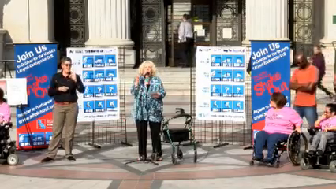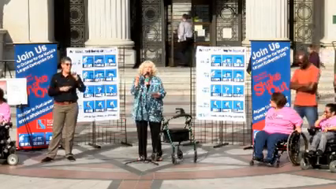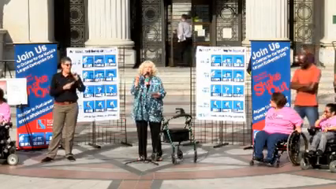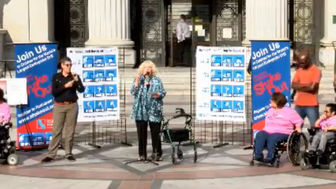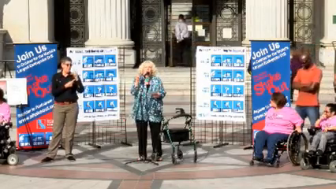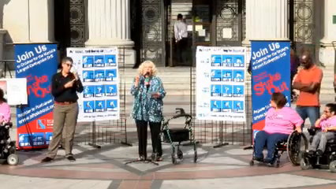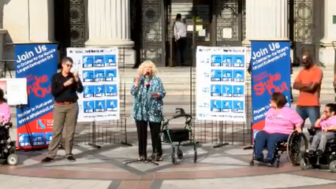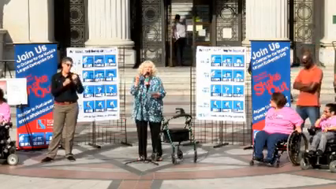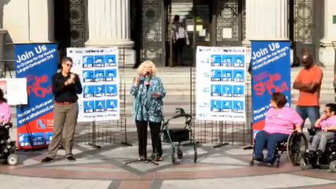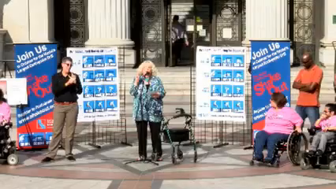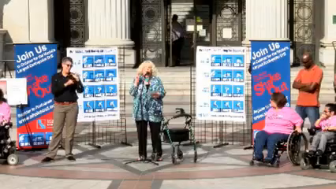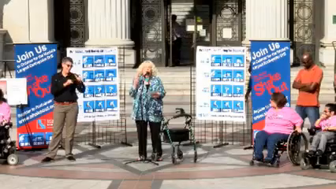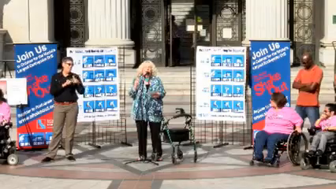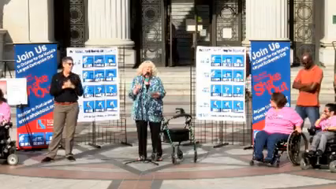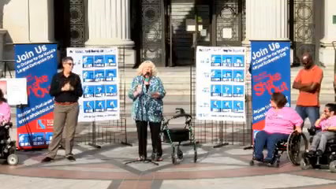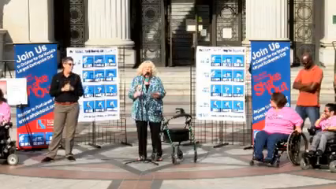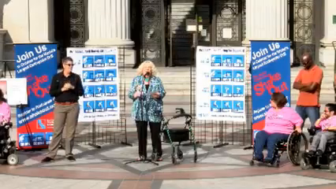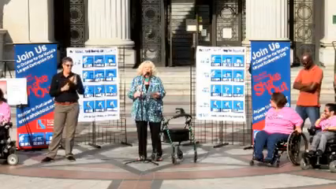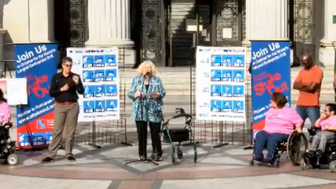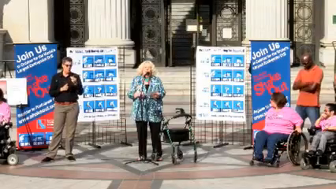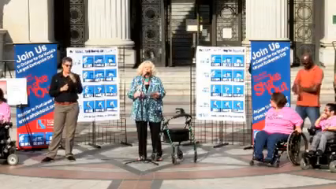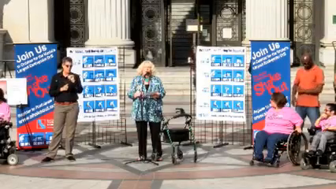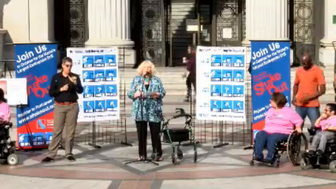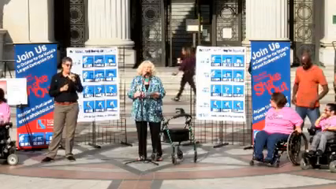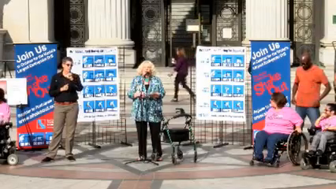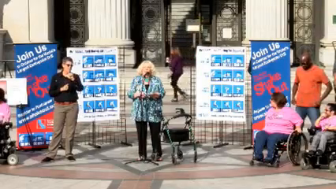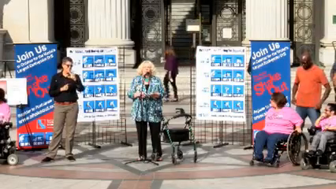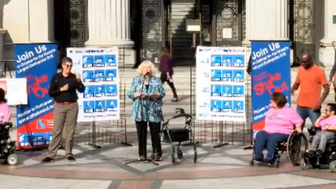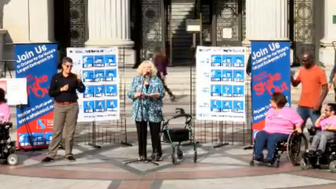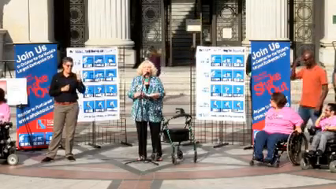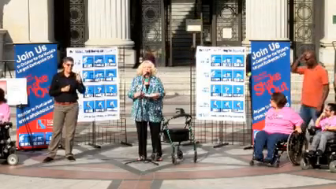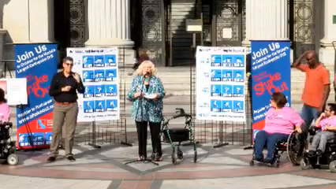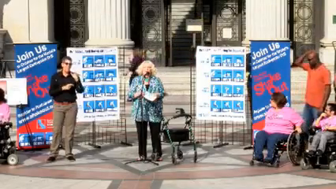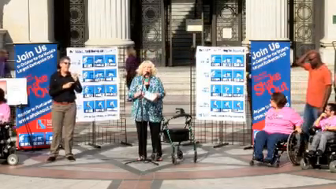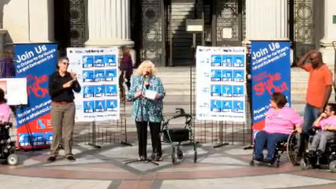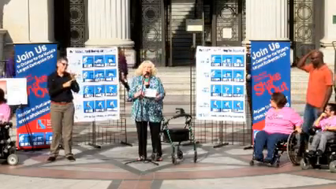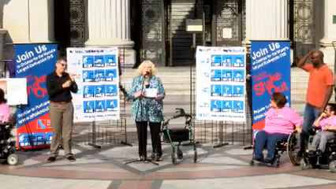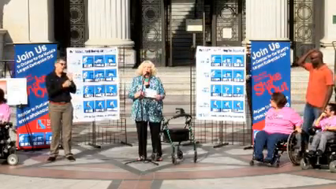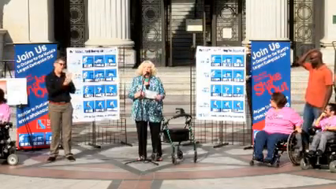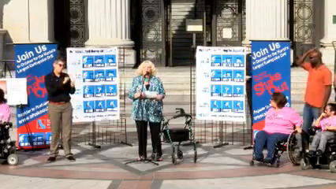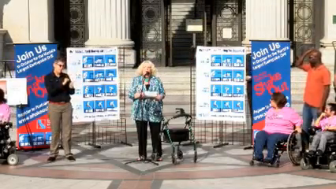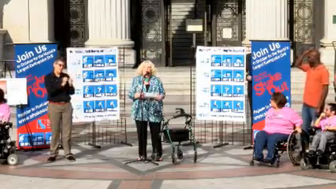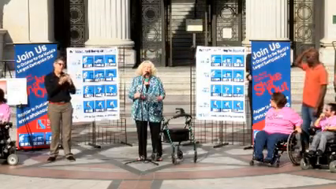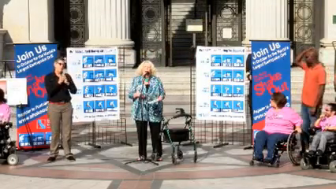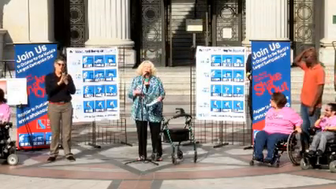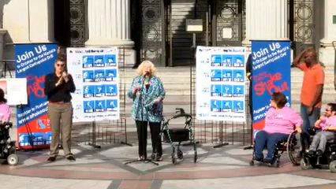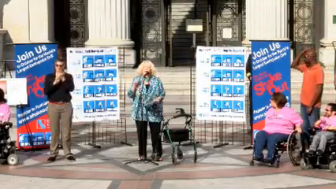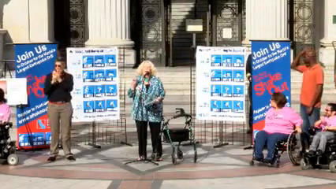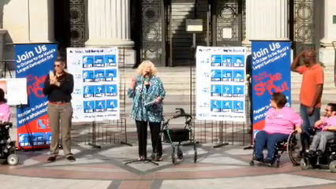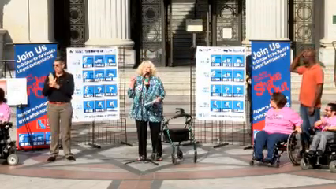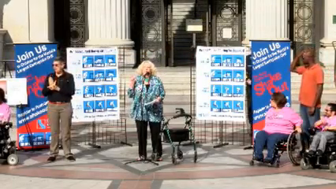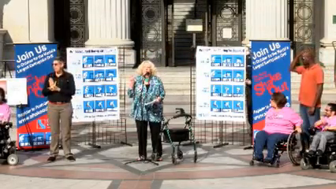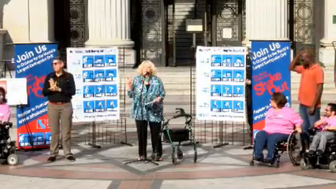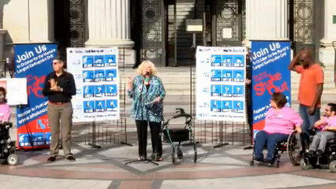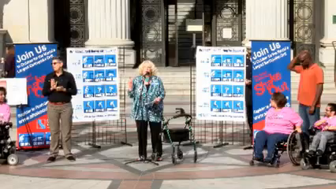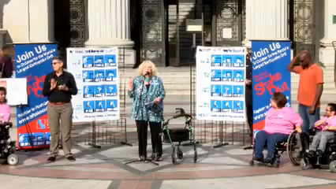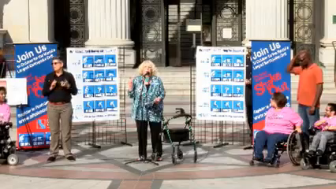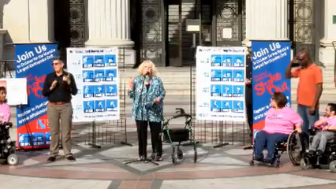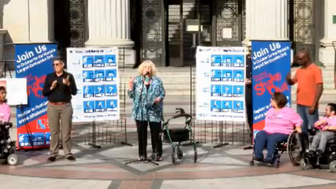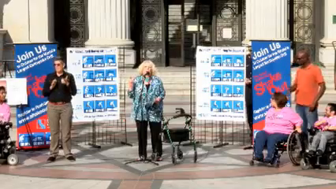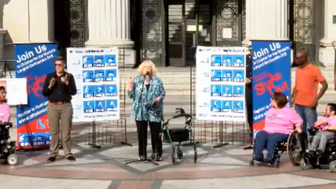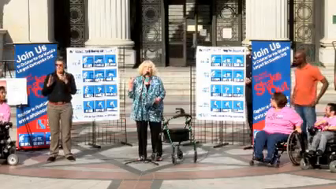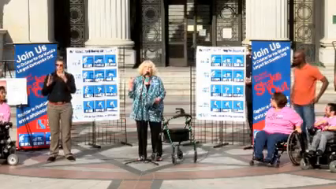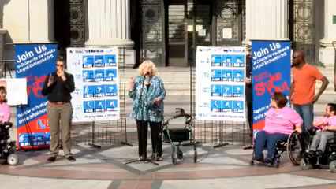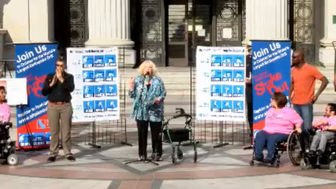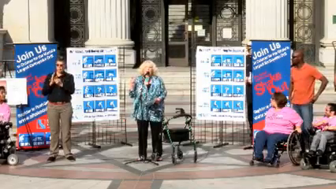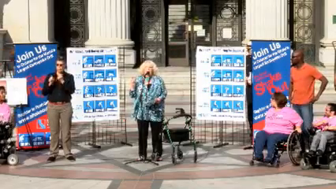two years later, on July 26, the ADA was passed into law. That window of